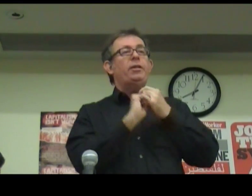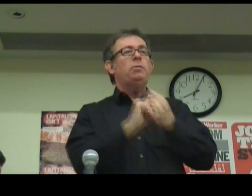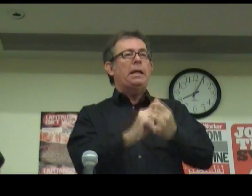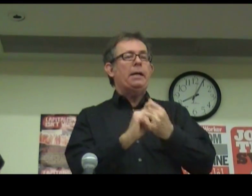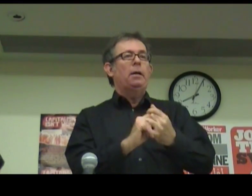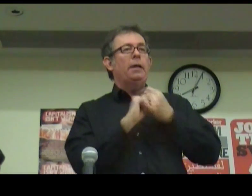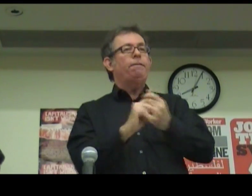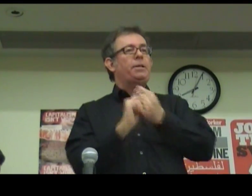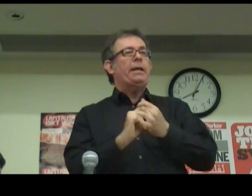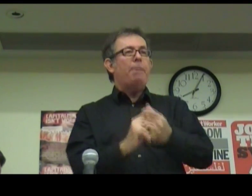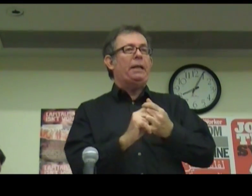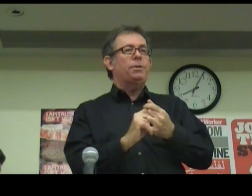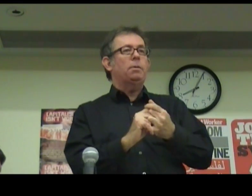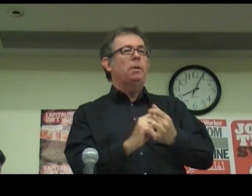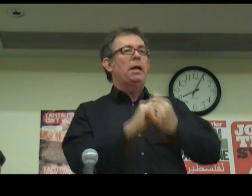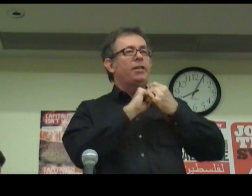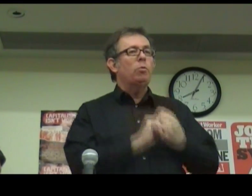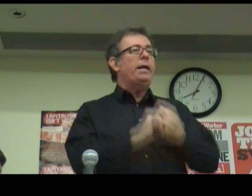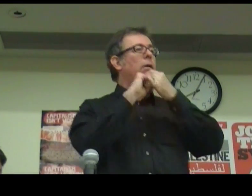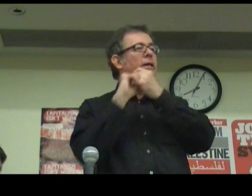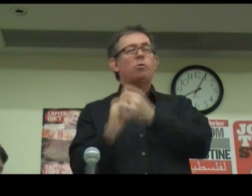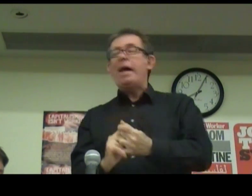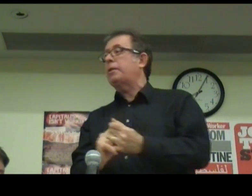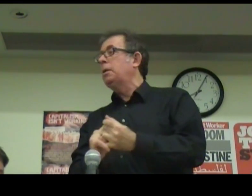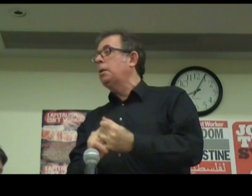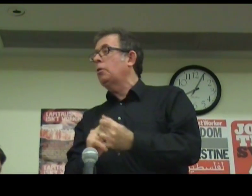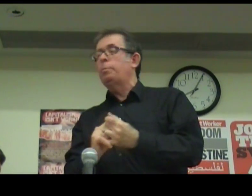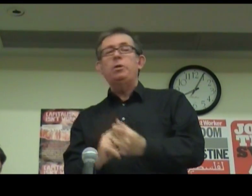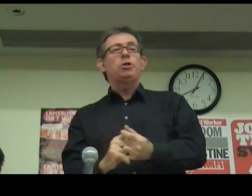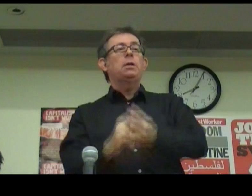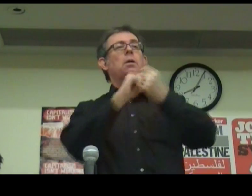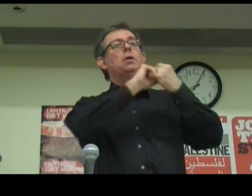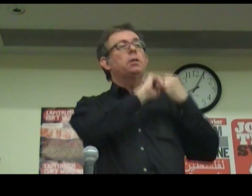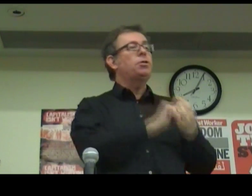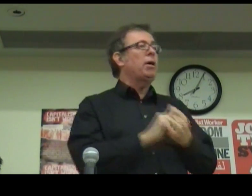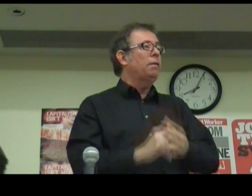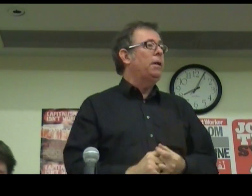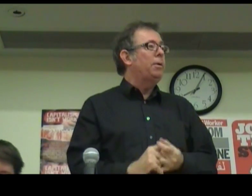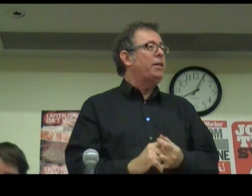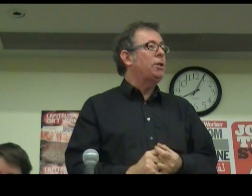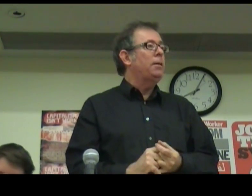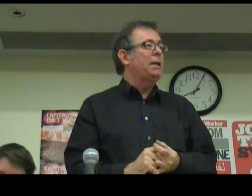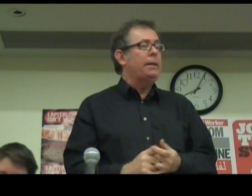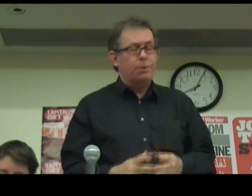we do here in fighting capitalism is a real and direct contribution to the struggle for liberation in the Middle East.